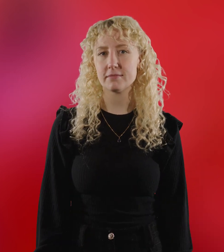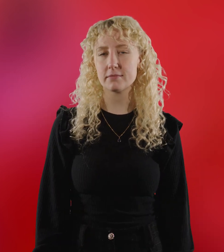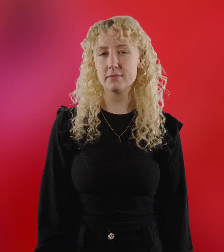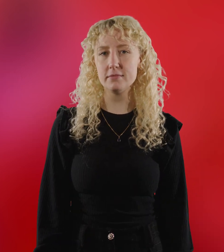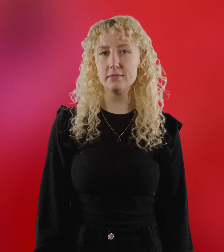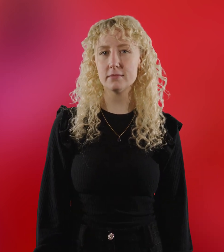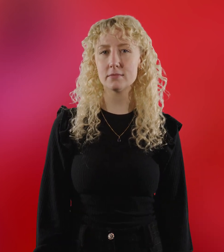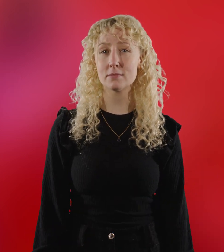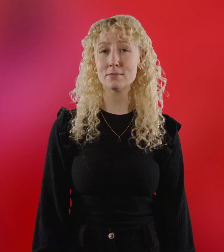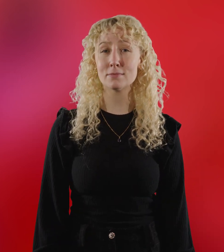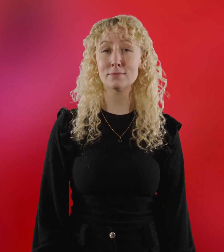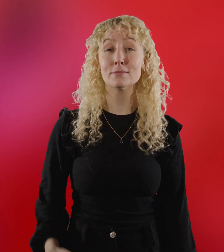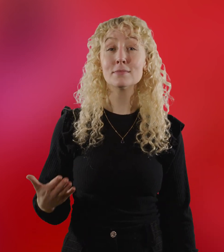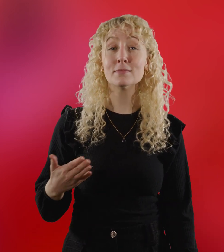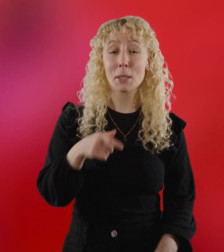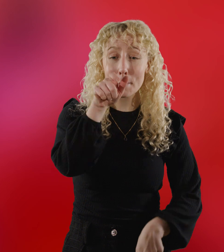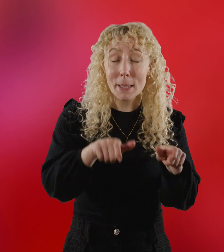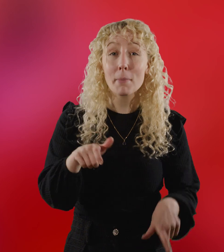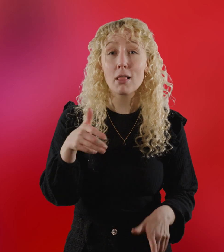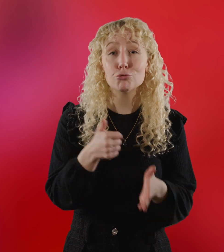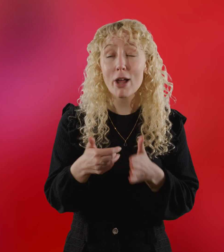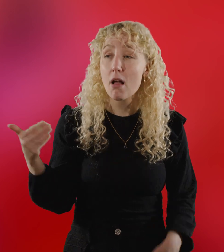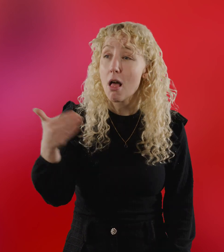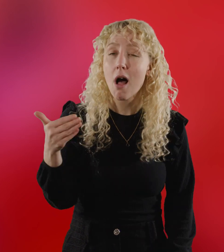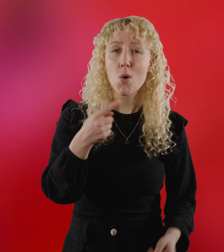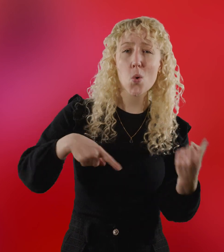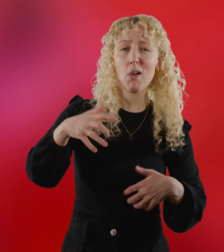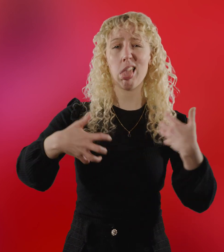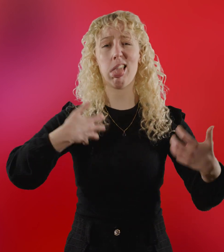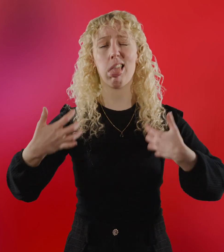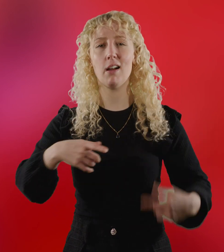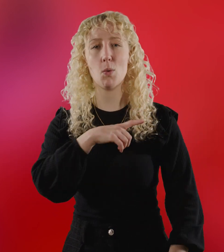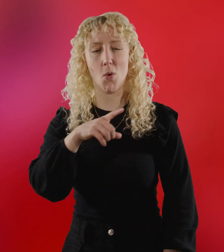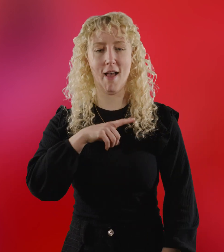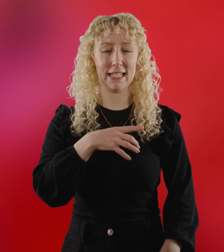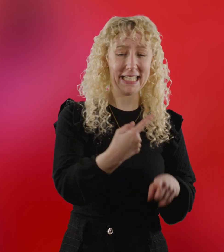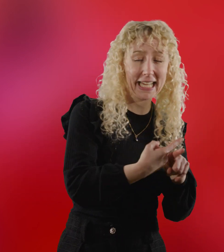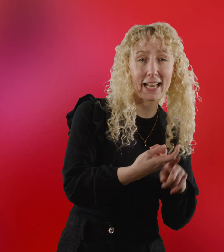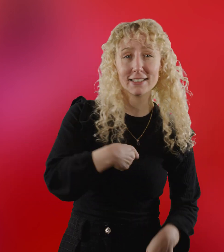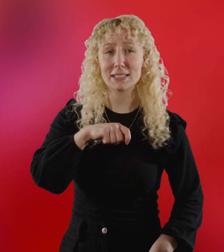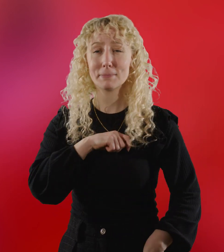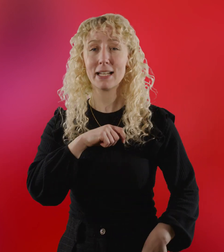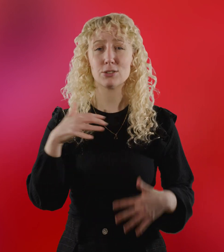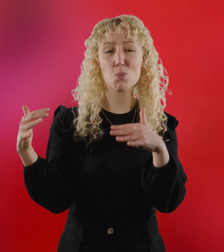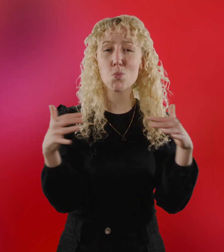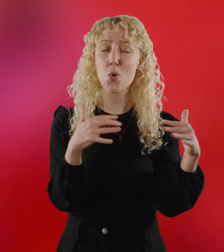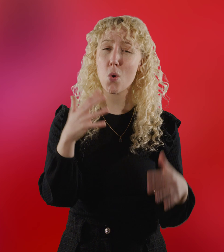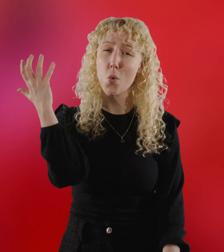The regulars are complaining about the war with Spain. The landlord of the pub is rude and greedy.